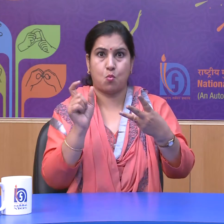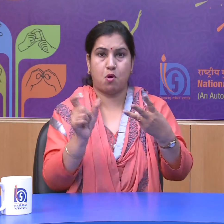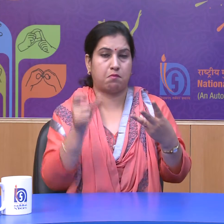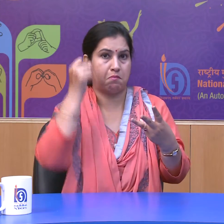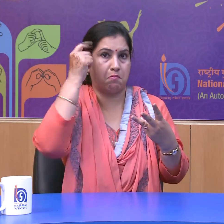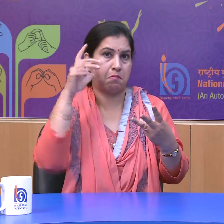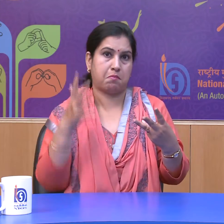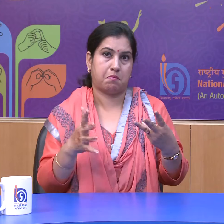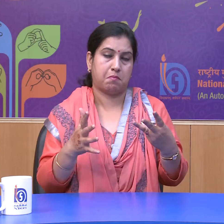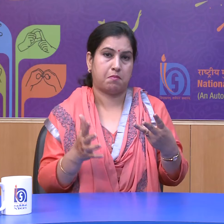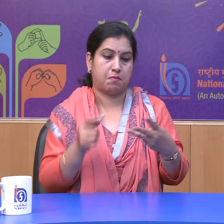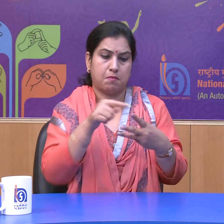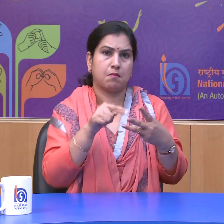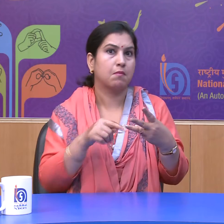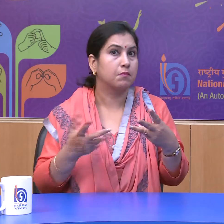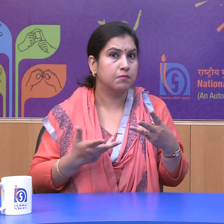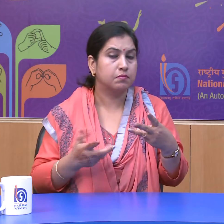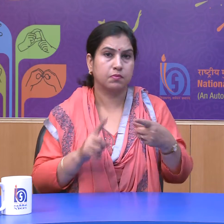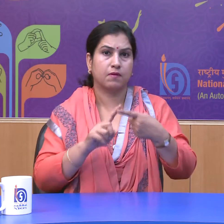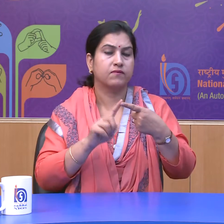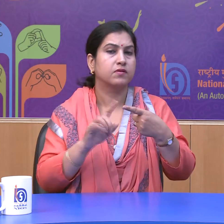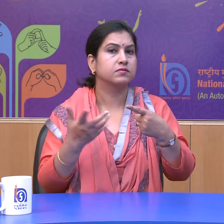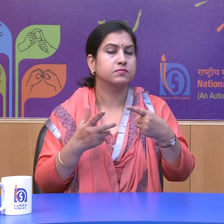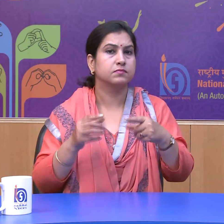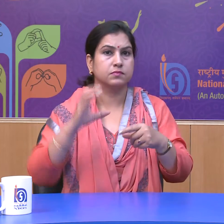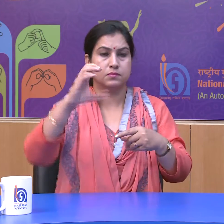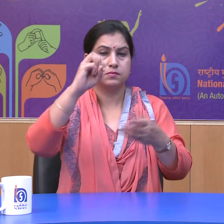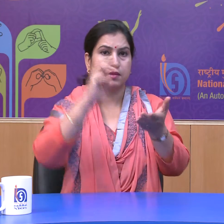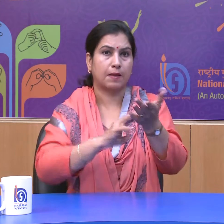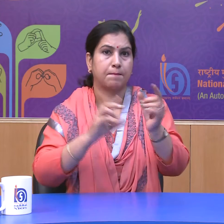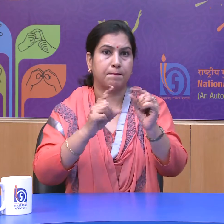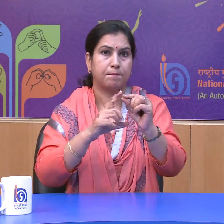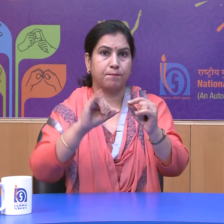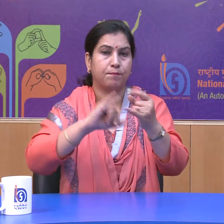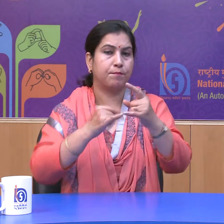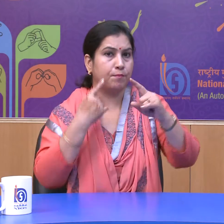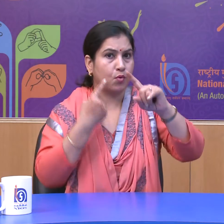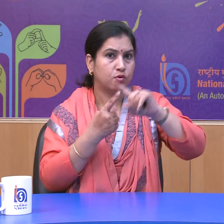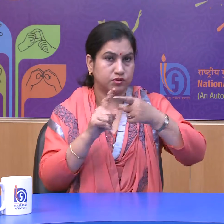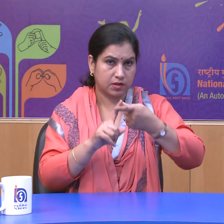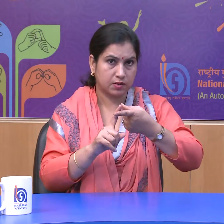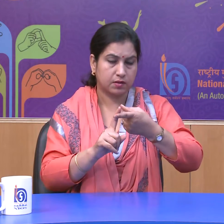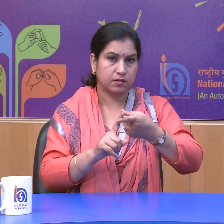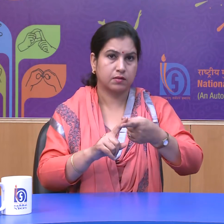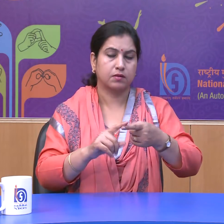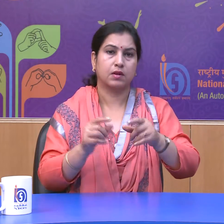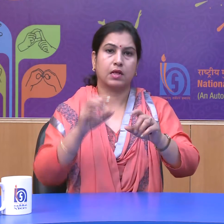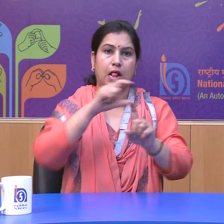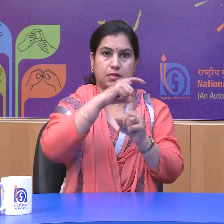First is composite culture, second is rich